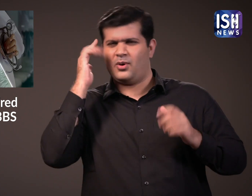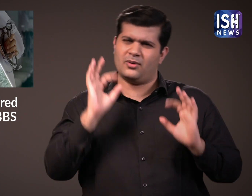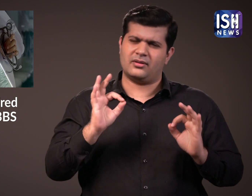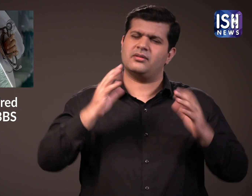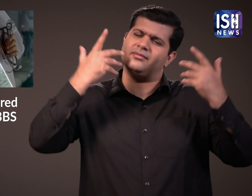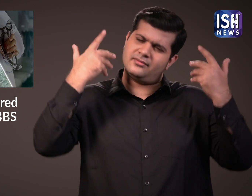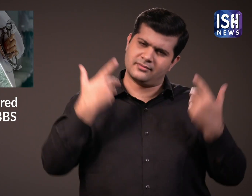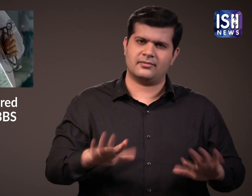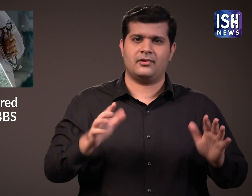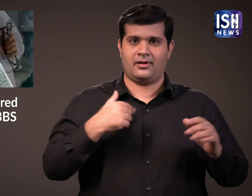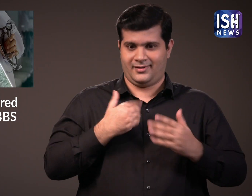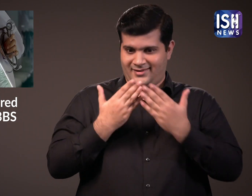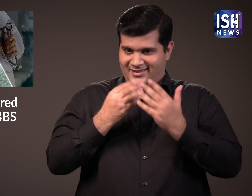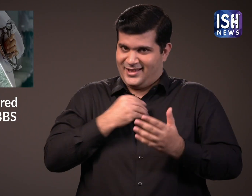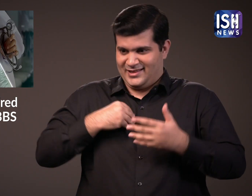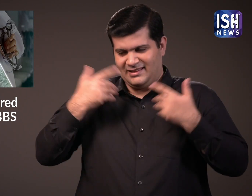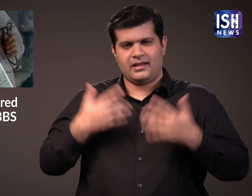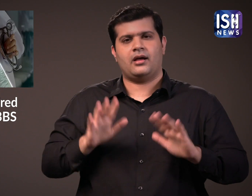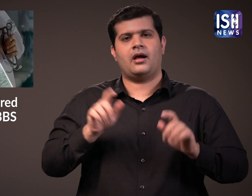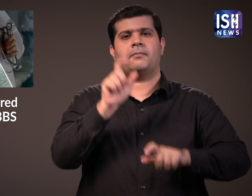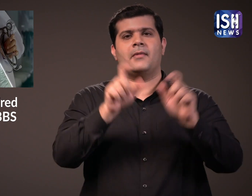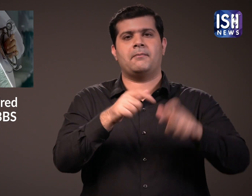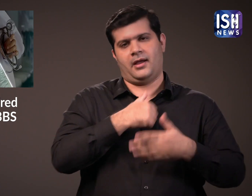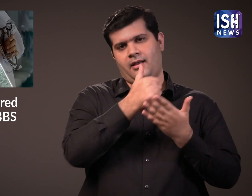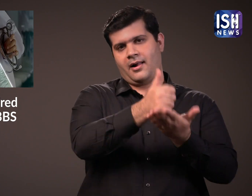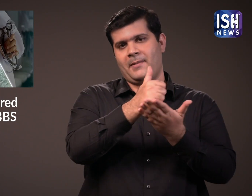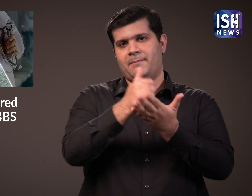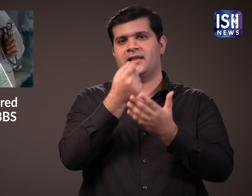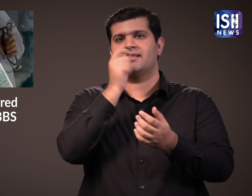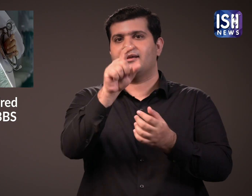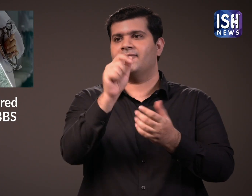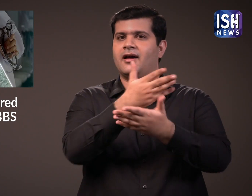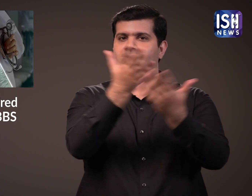Pradhan said that he would try to help people by offering free treatment.